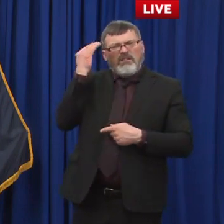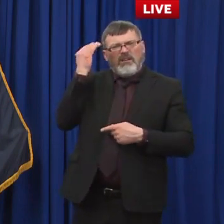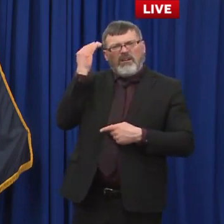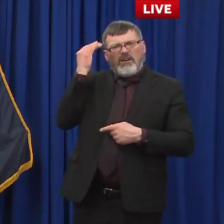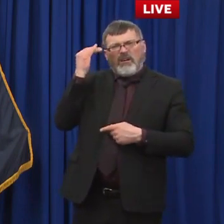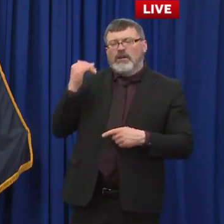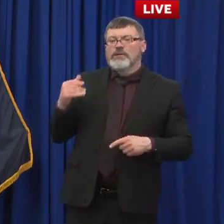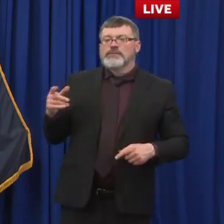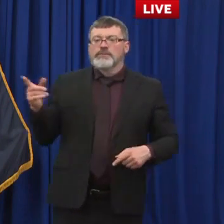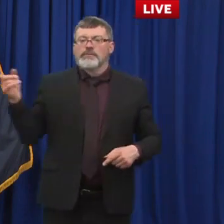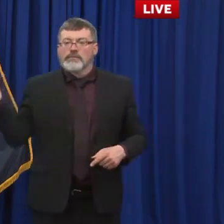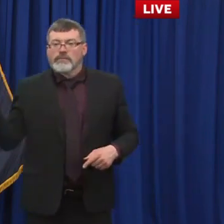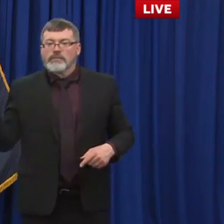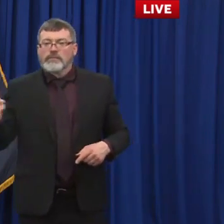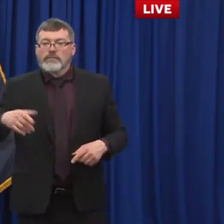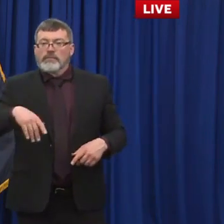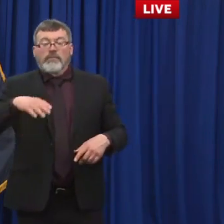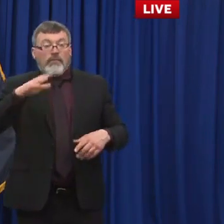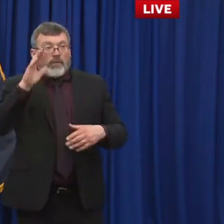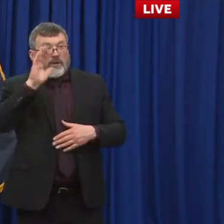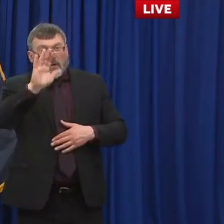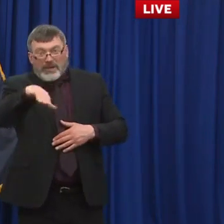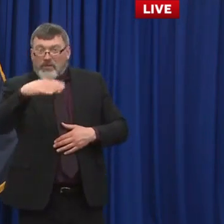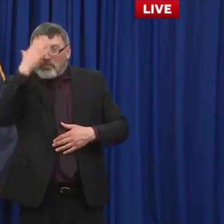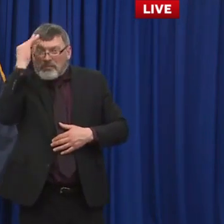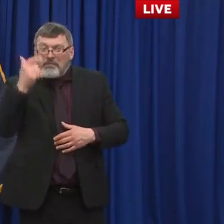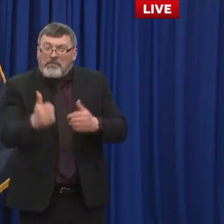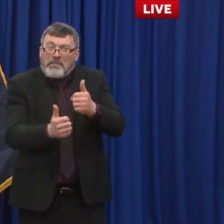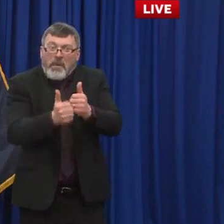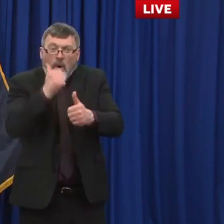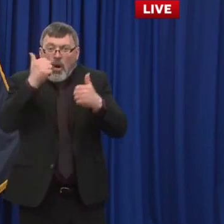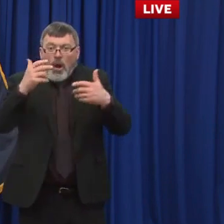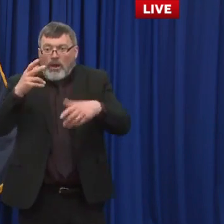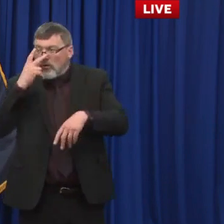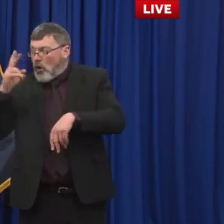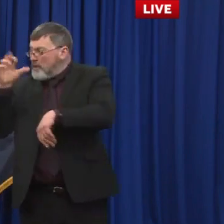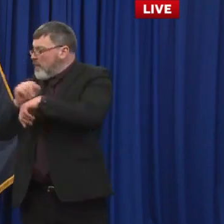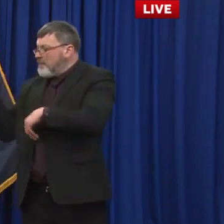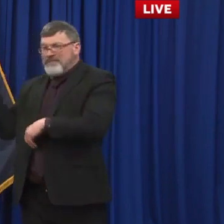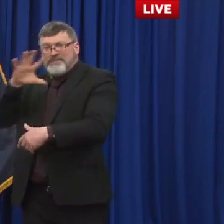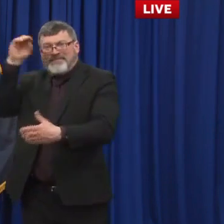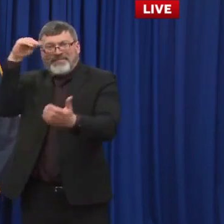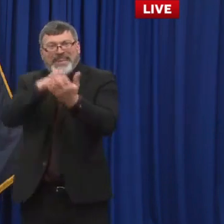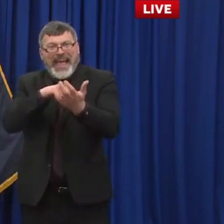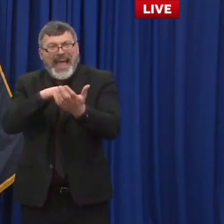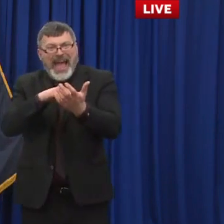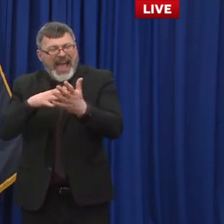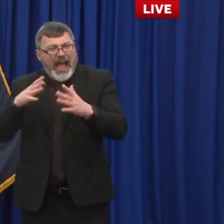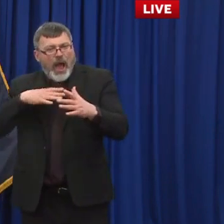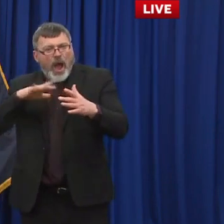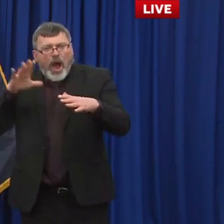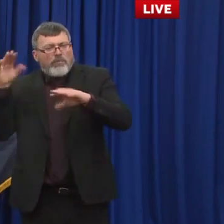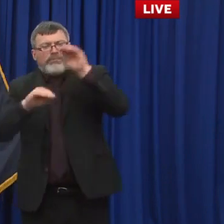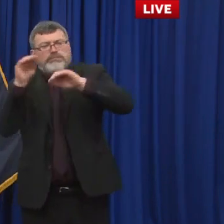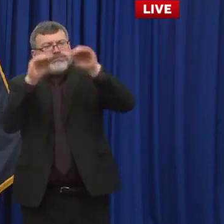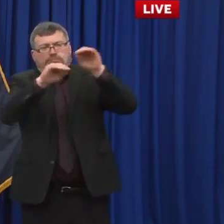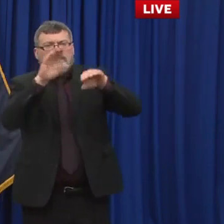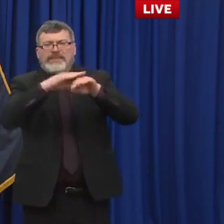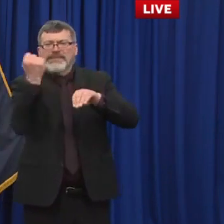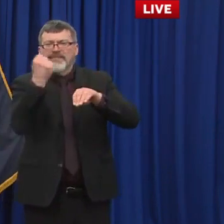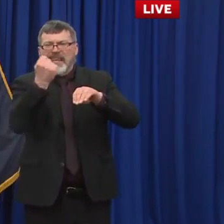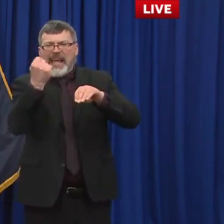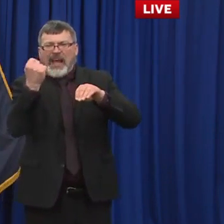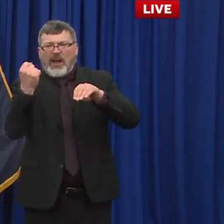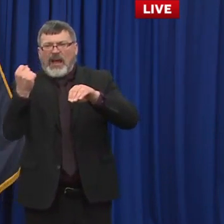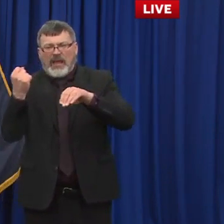their second shot. I believe that's that's safe to say and so people took the opportunity to move themselves up instead of waiting four weeks three weeks they were able to do it. So